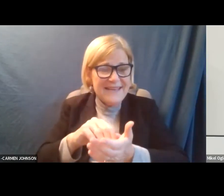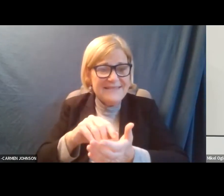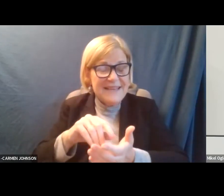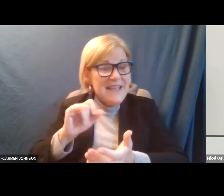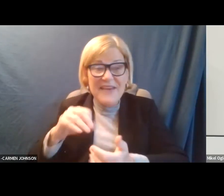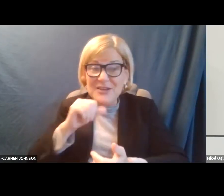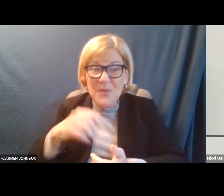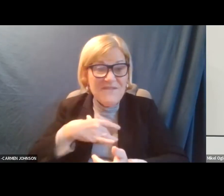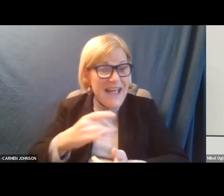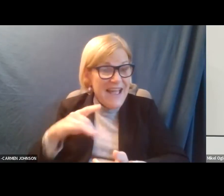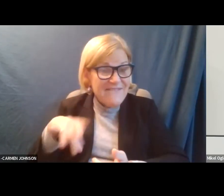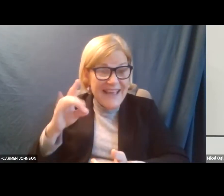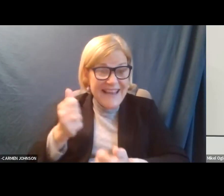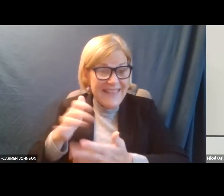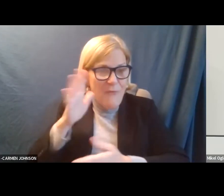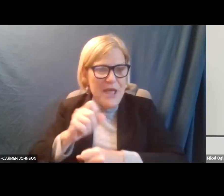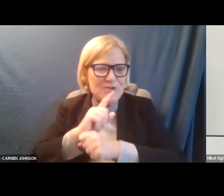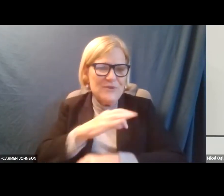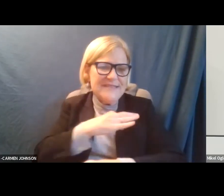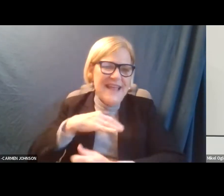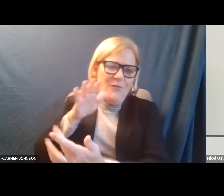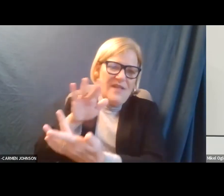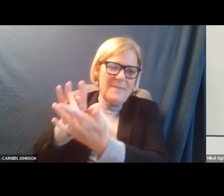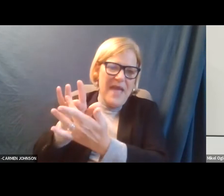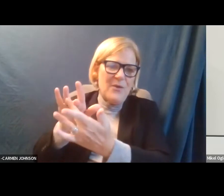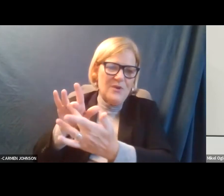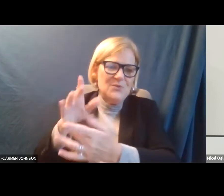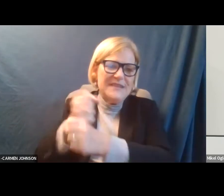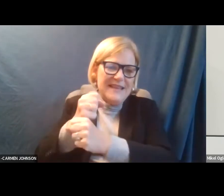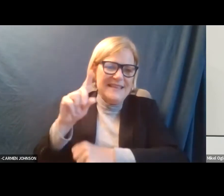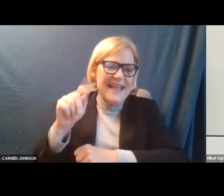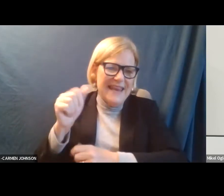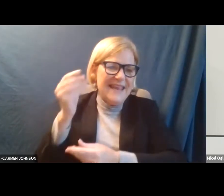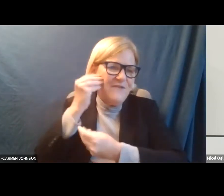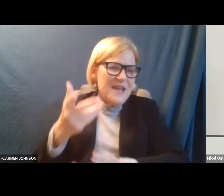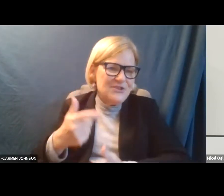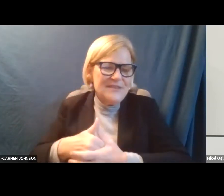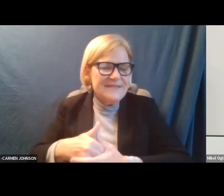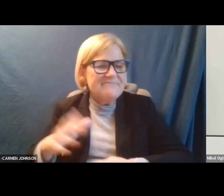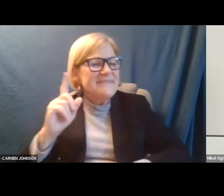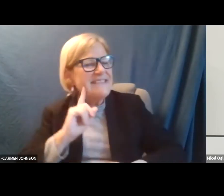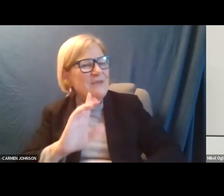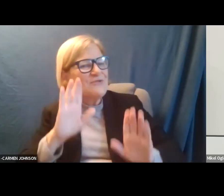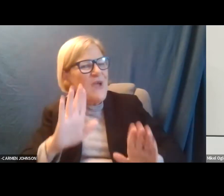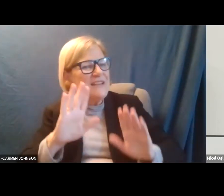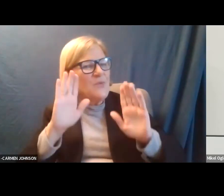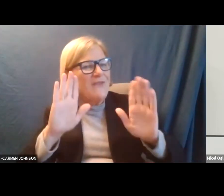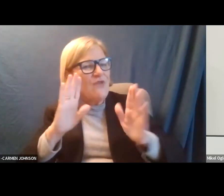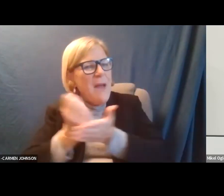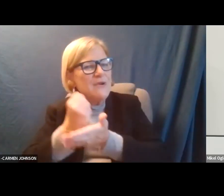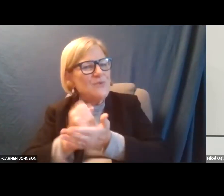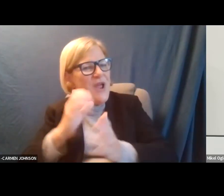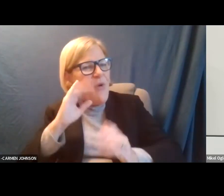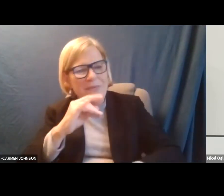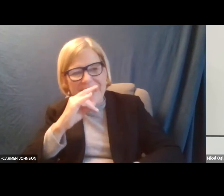if I don't find anything, I'll make sure staff gets back to you to grab the data and information. That sounds great. It's a wonderful opportunity and I